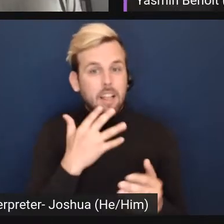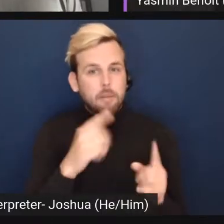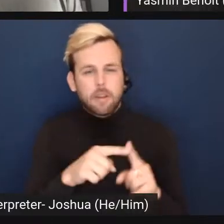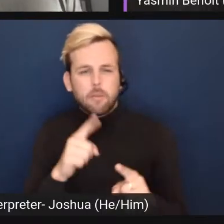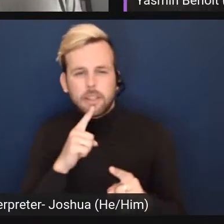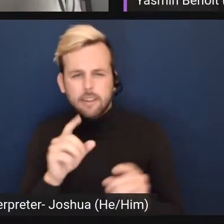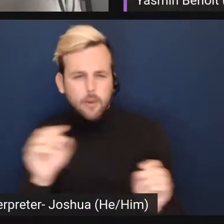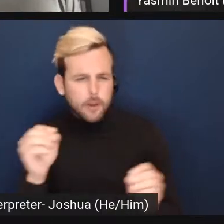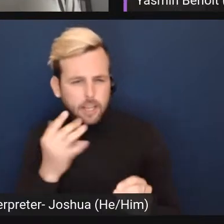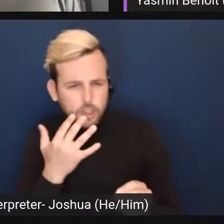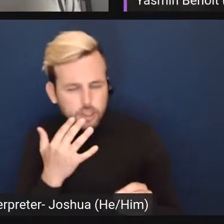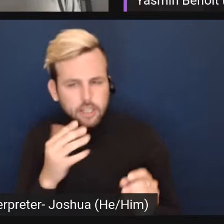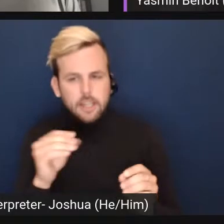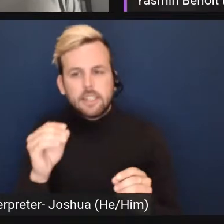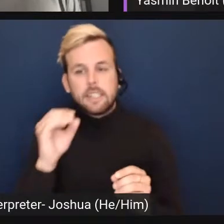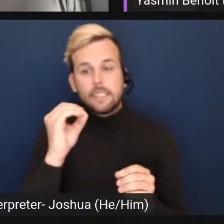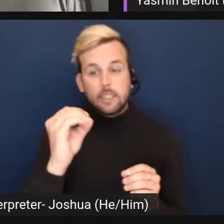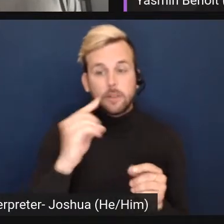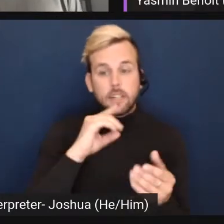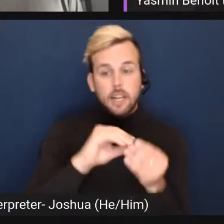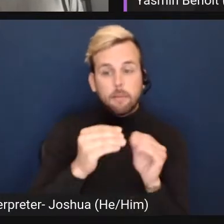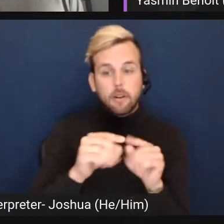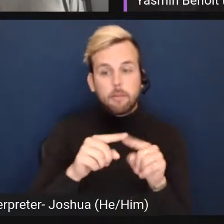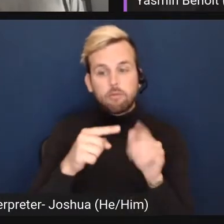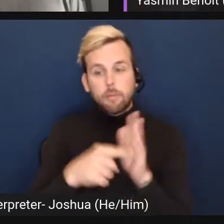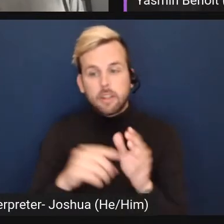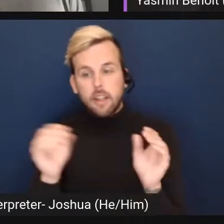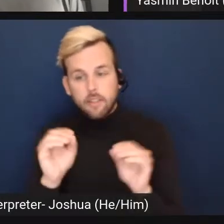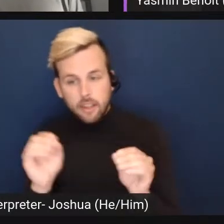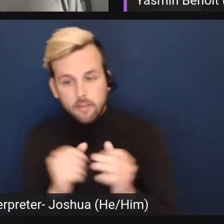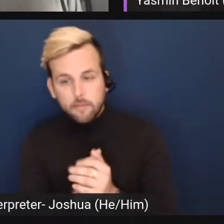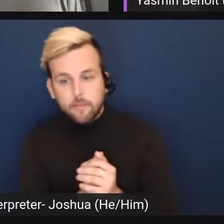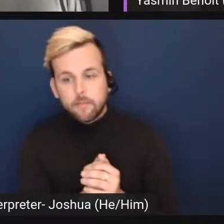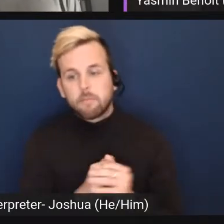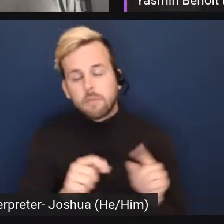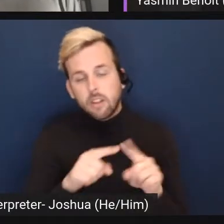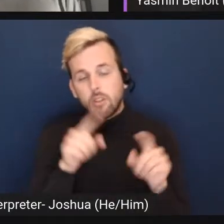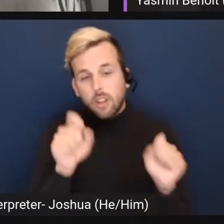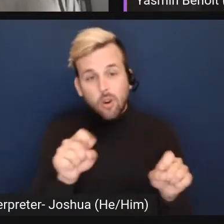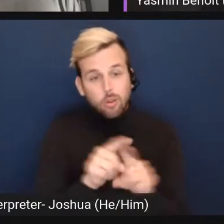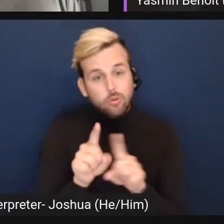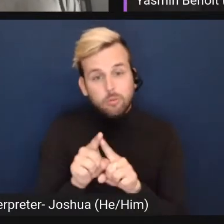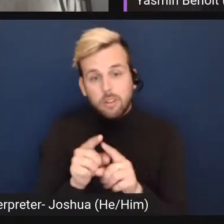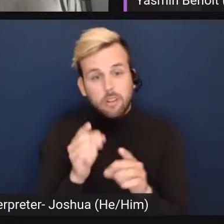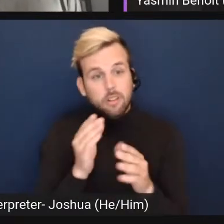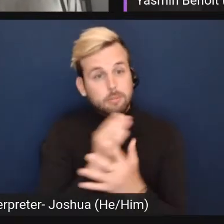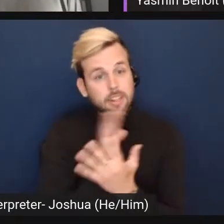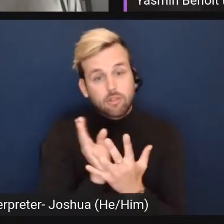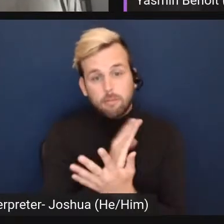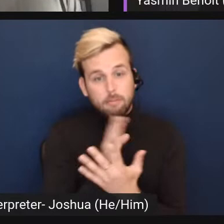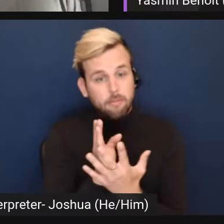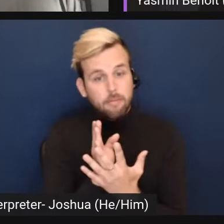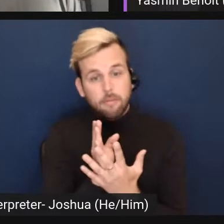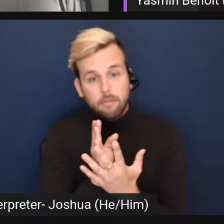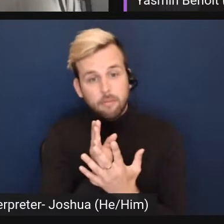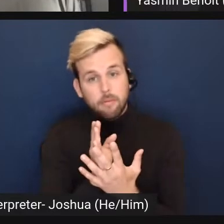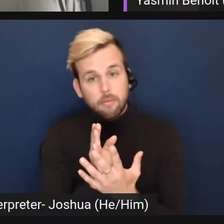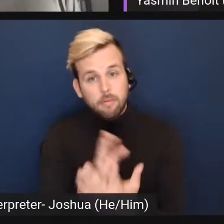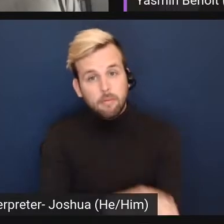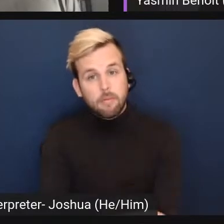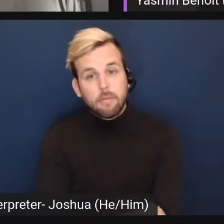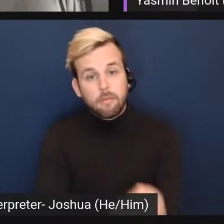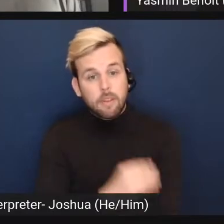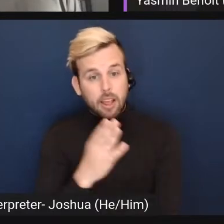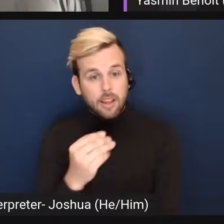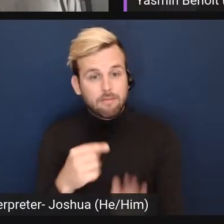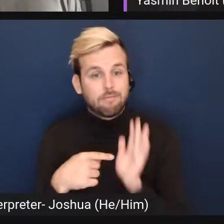and zero is a number, even though it represents nothing. Um, but then it could also be a spectrum and an orientation